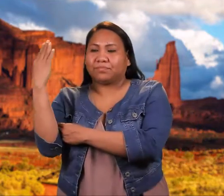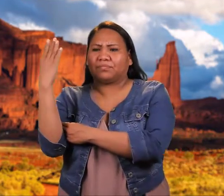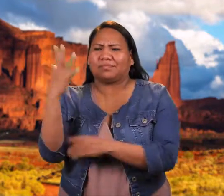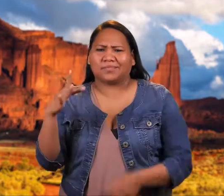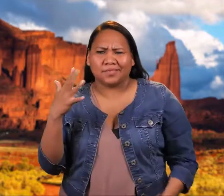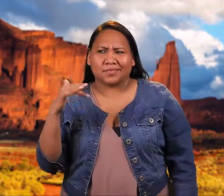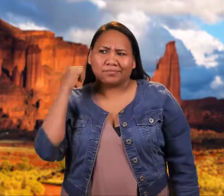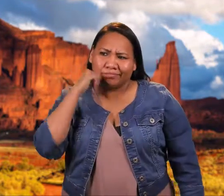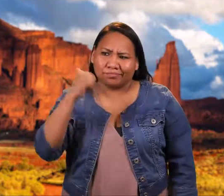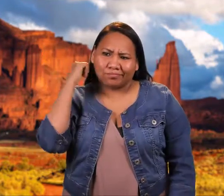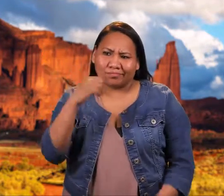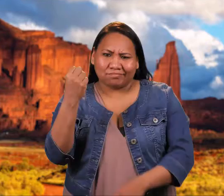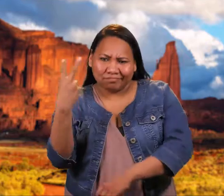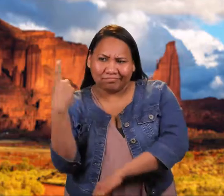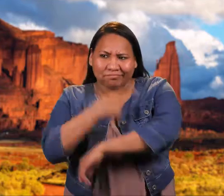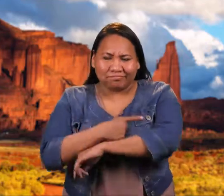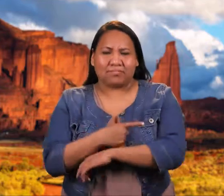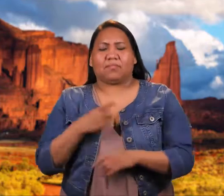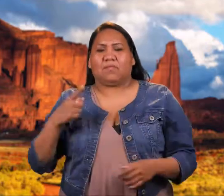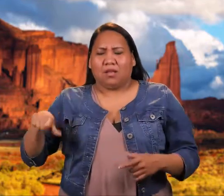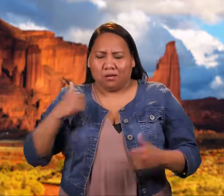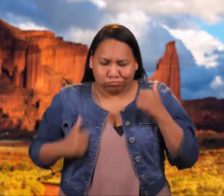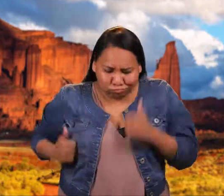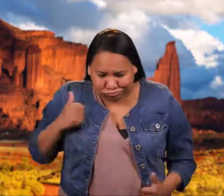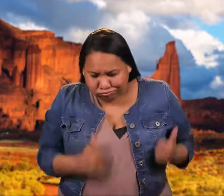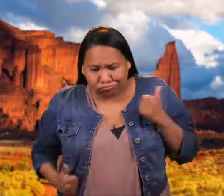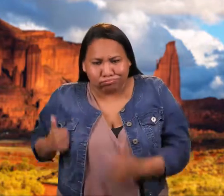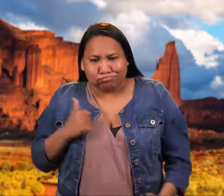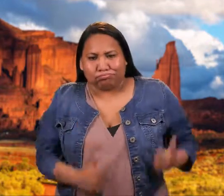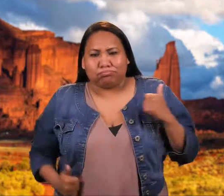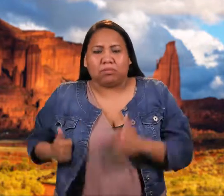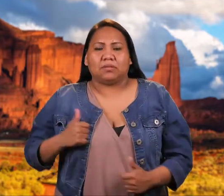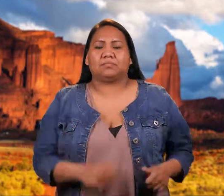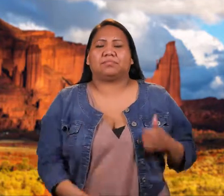On the morning of the twelfth day, the people washed themselves well.